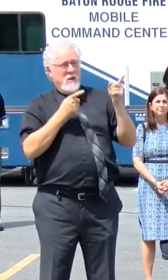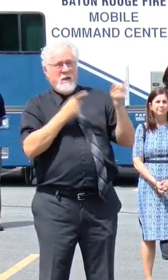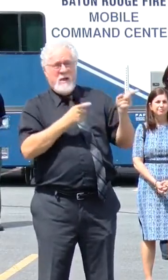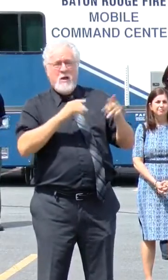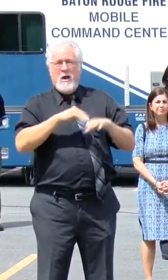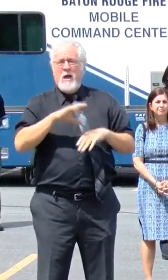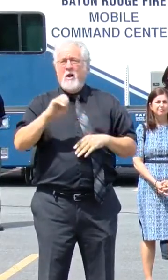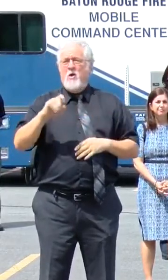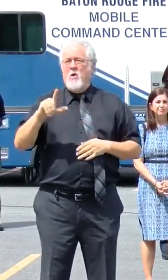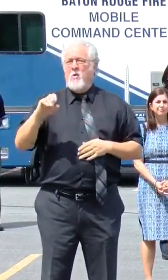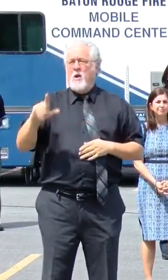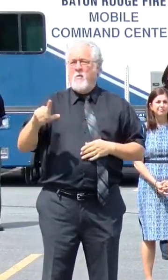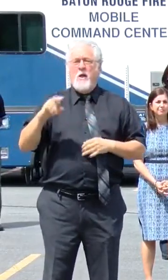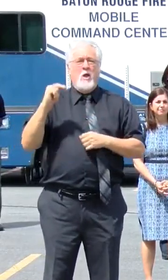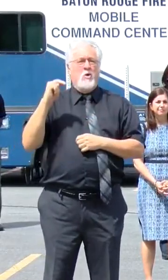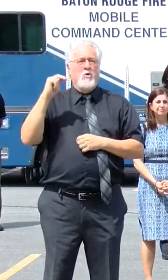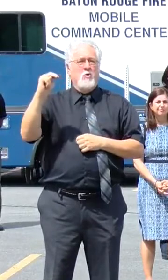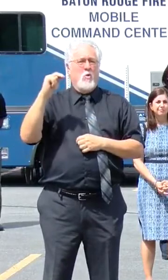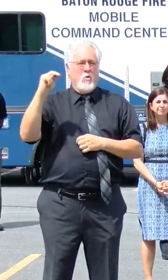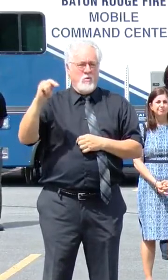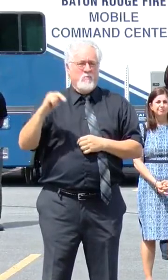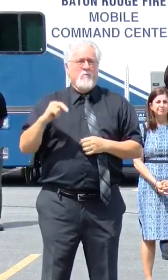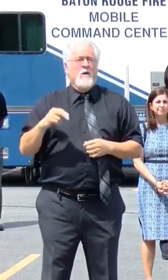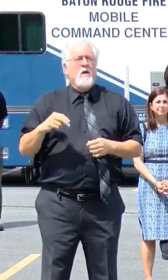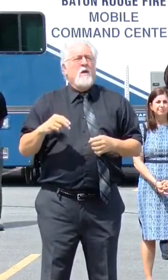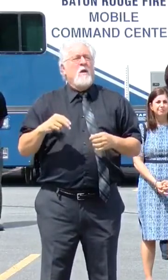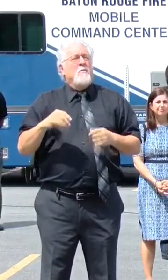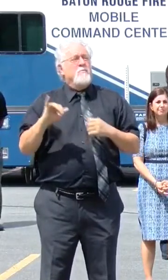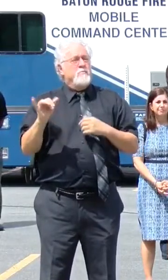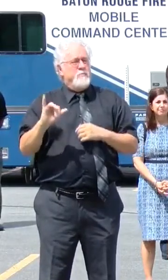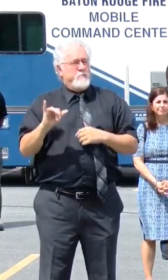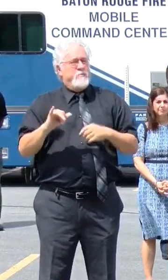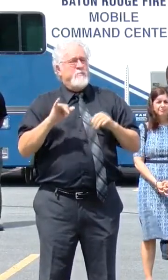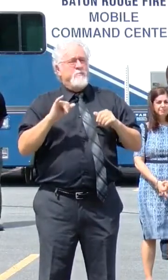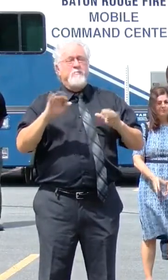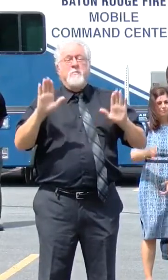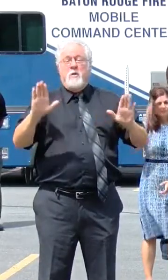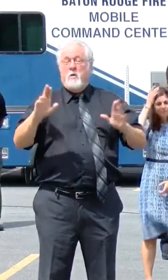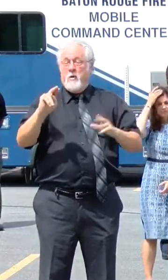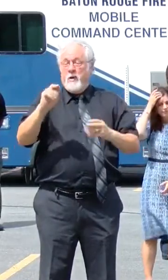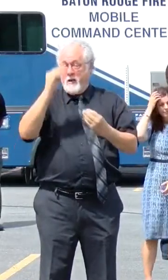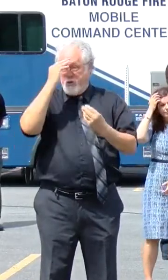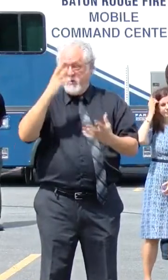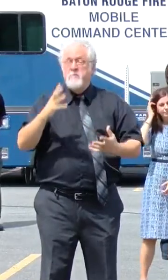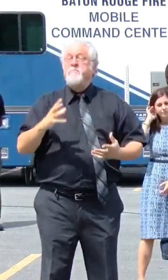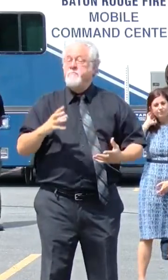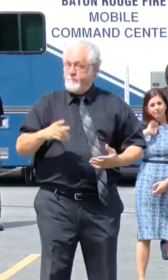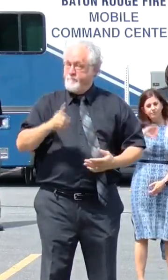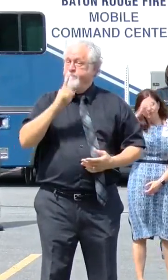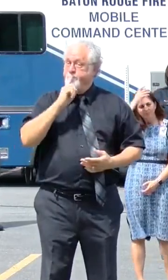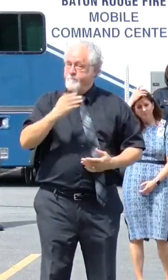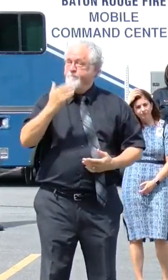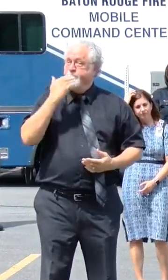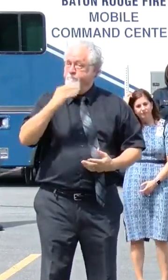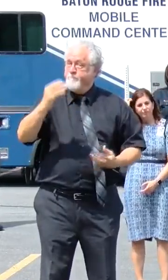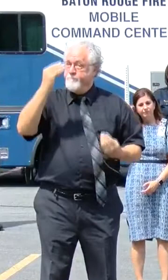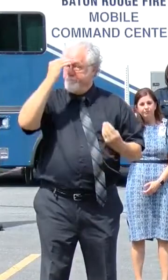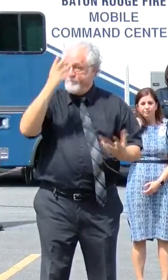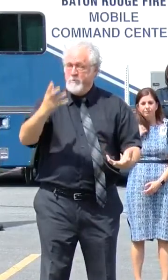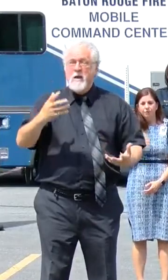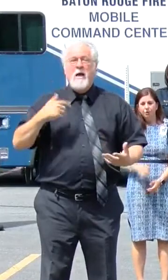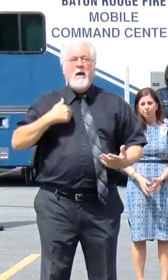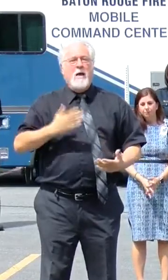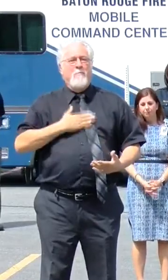at the Our Lady of the Lake North Campus. In addition to this great news, and yes, it is great news, I am so